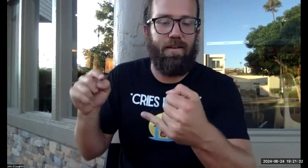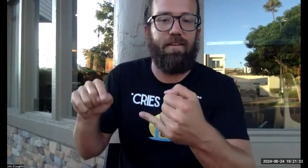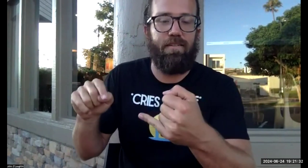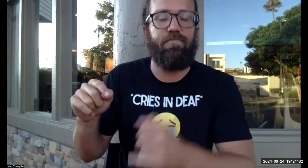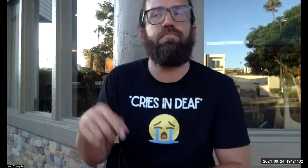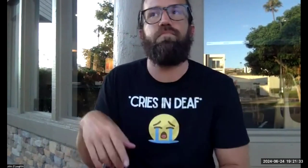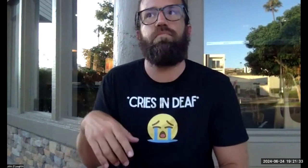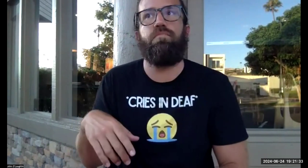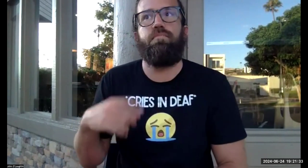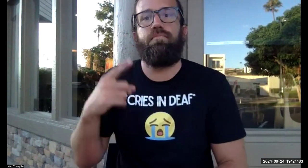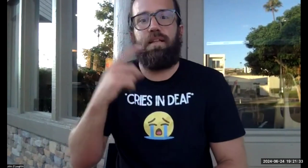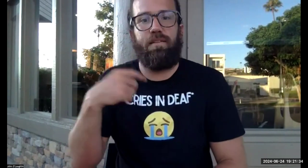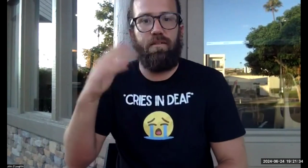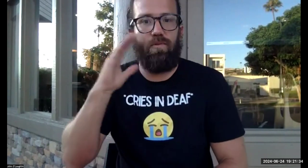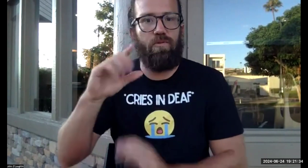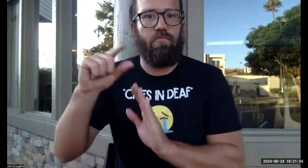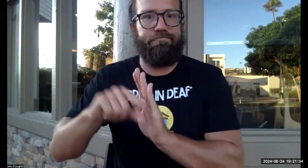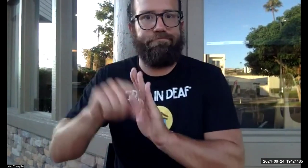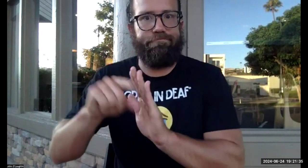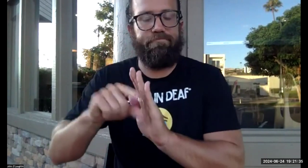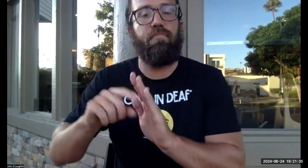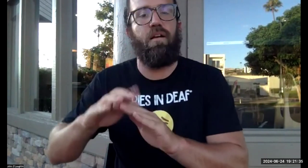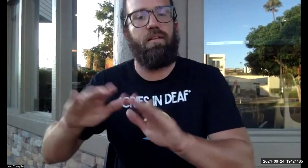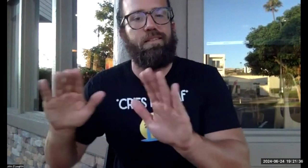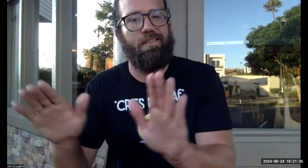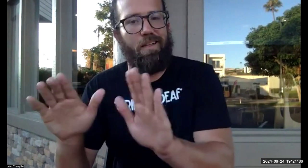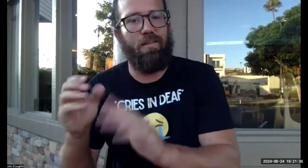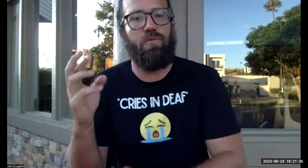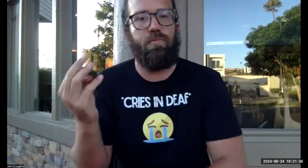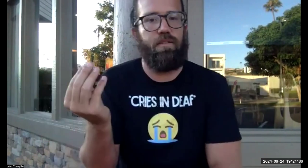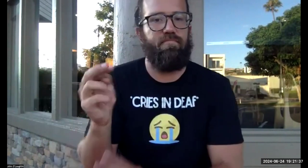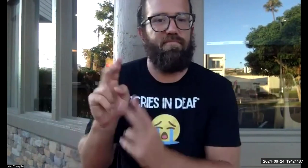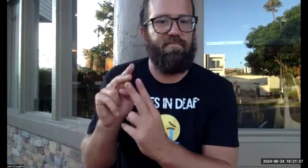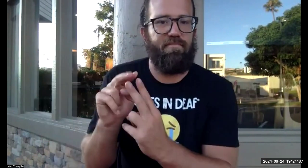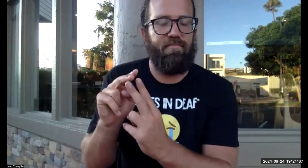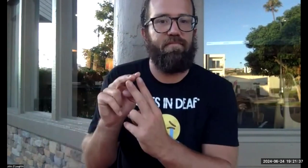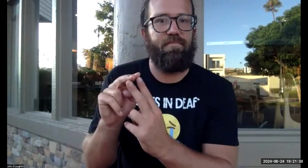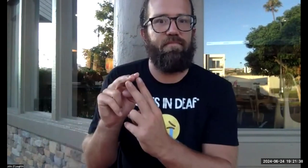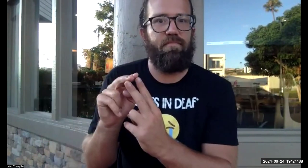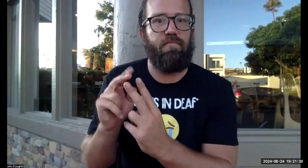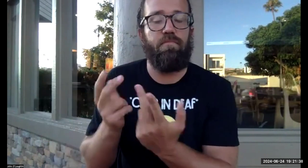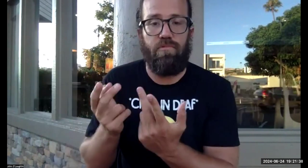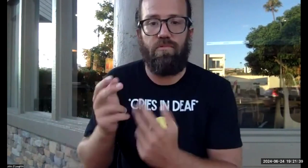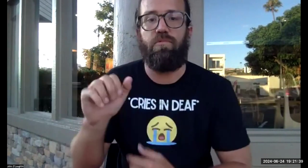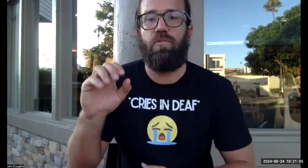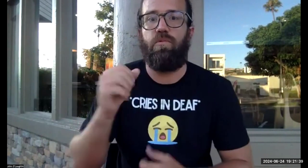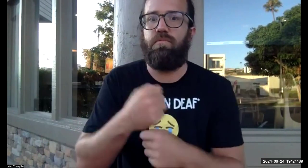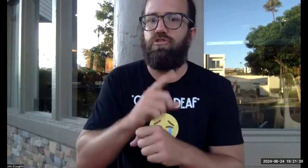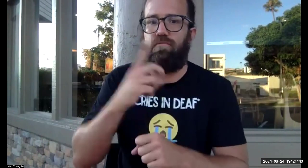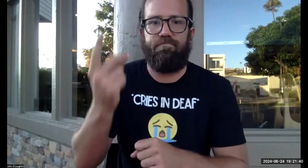on time before the deadlines actually come about because I'll be grading everything usually on Sunday or Monday whenever I can